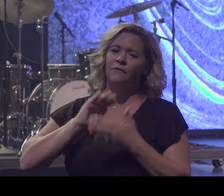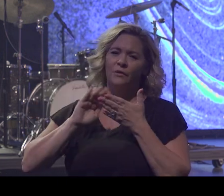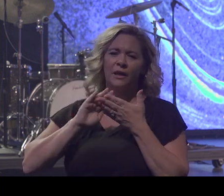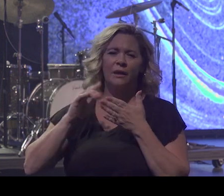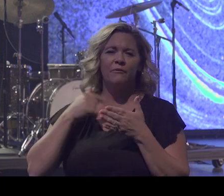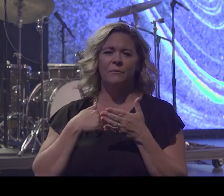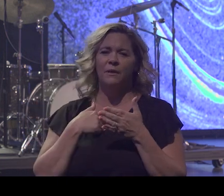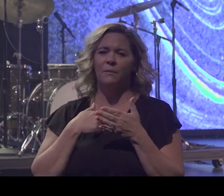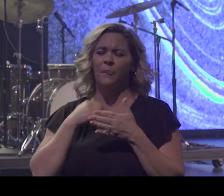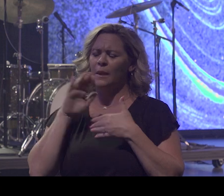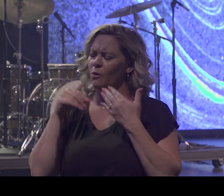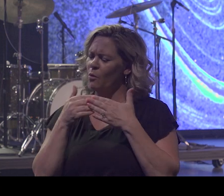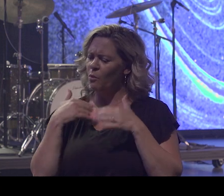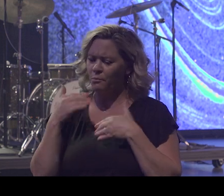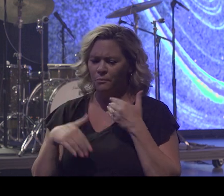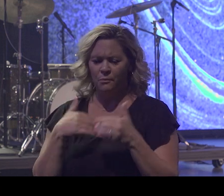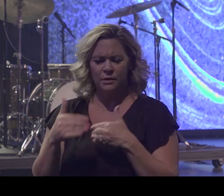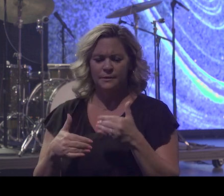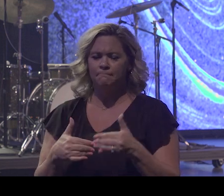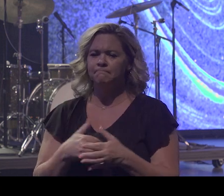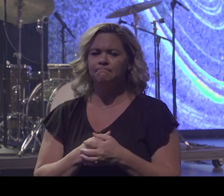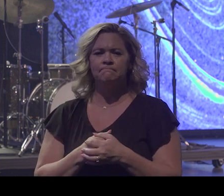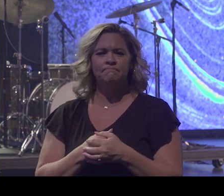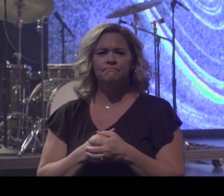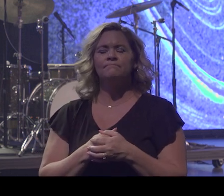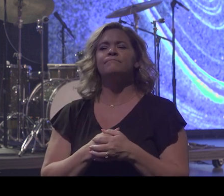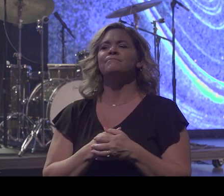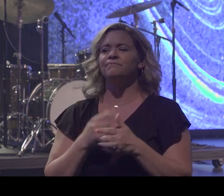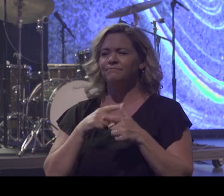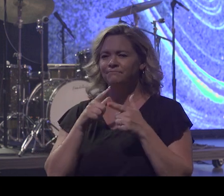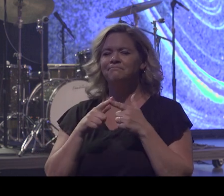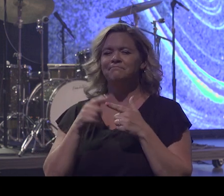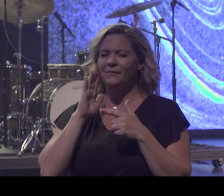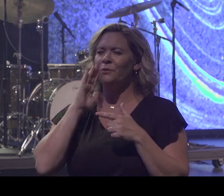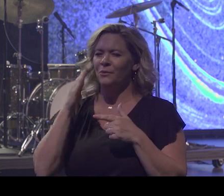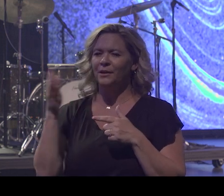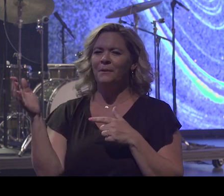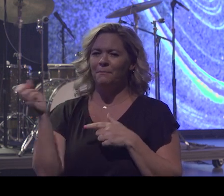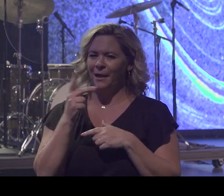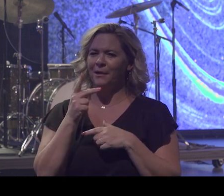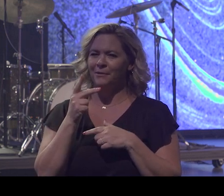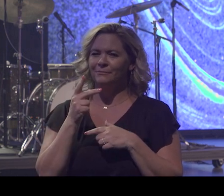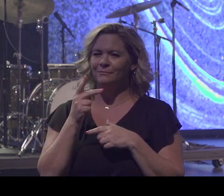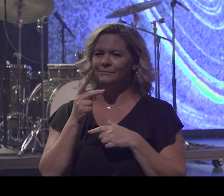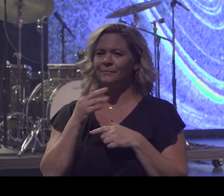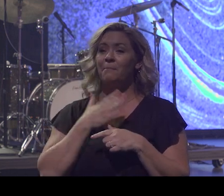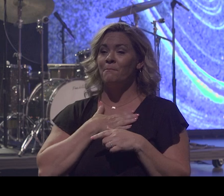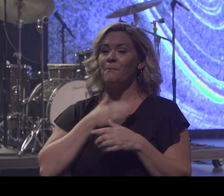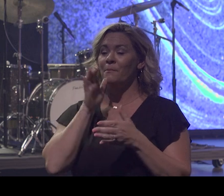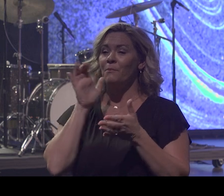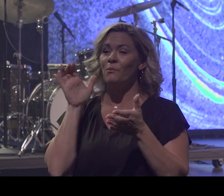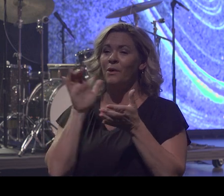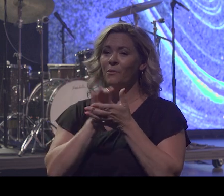process, but eventually I would come back. How did I get back? My wife, Tracy, today